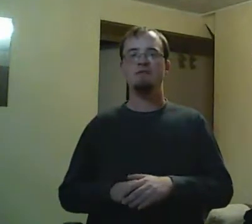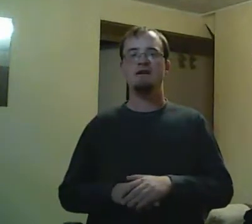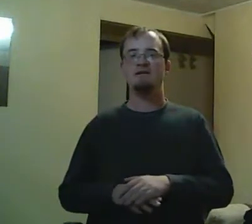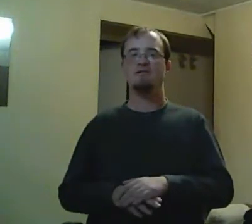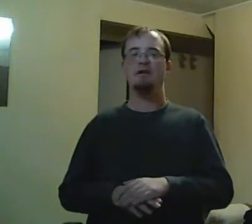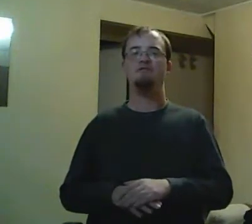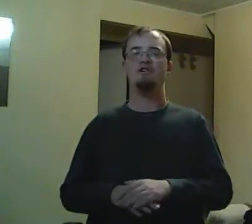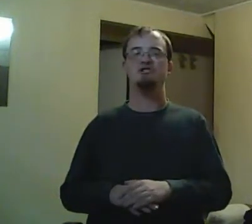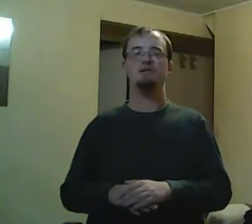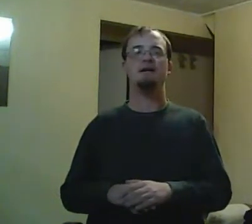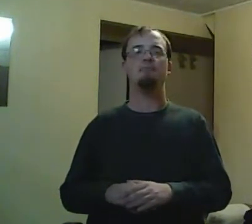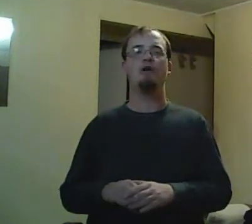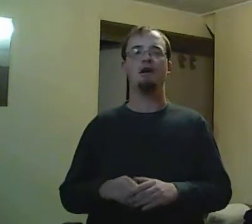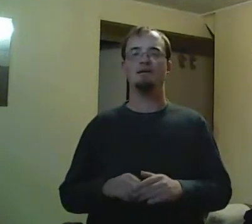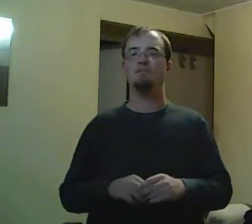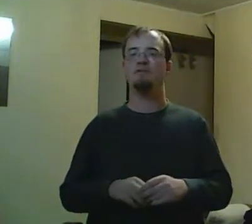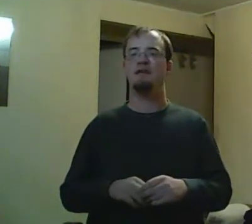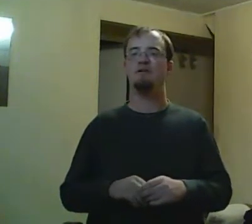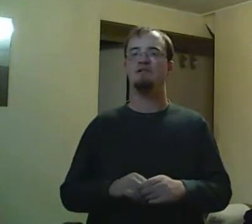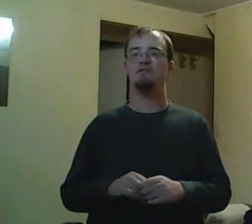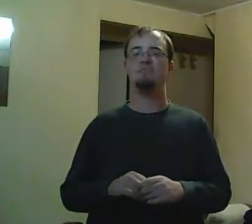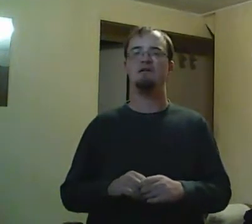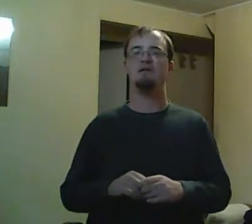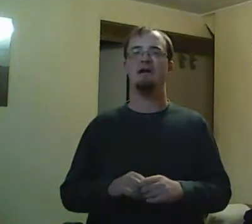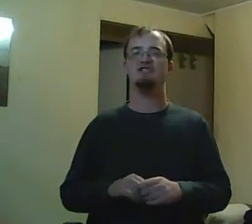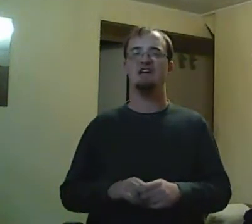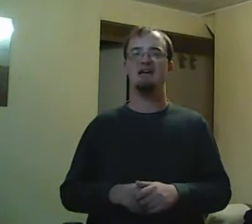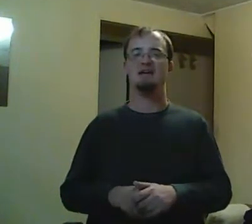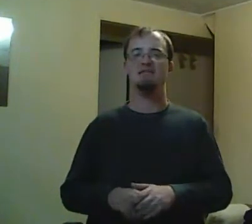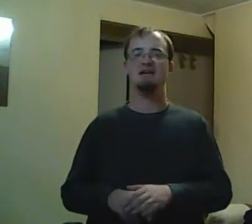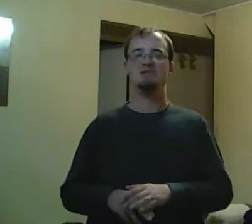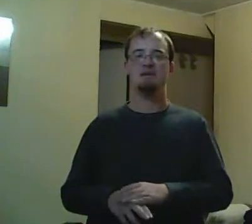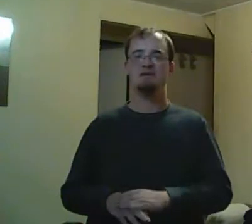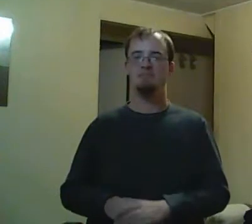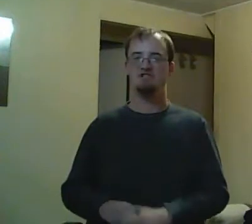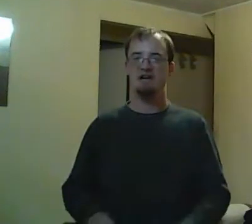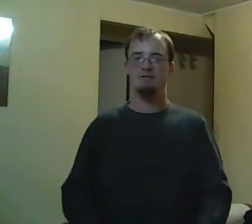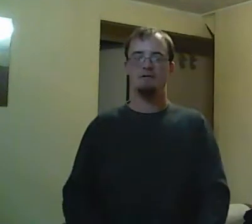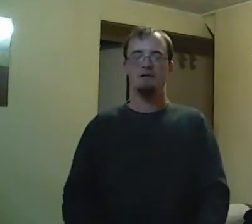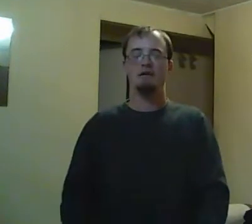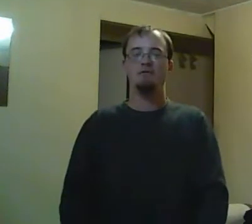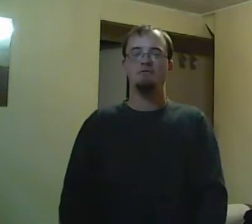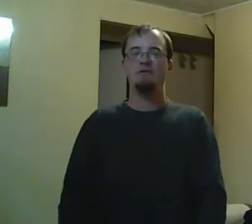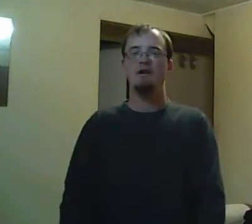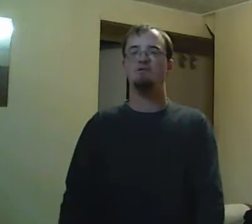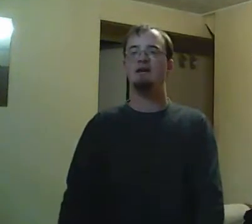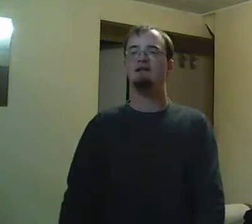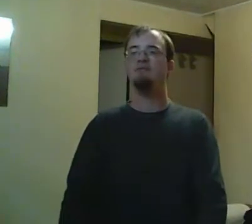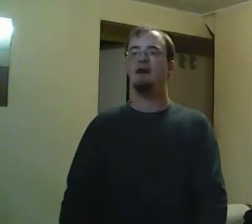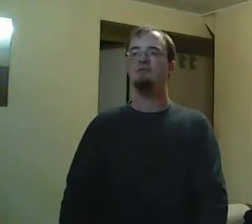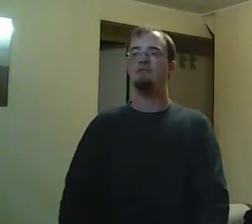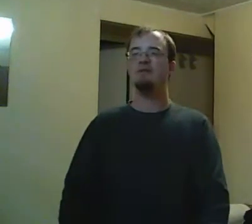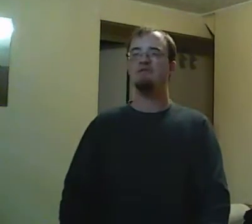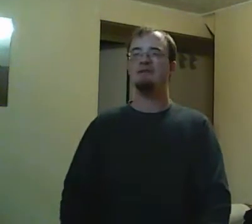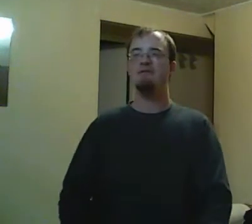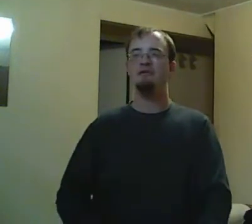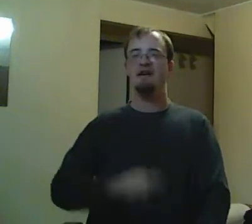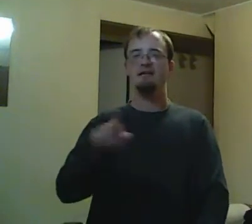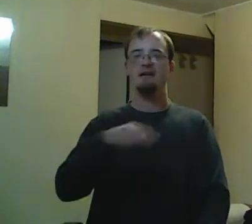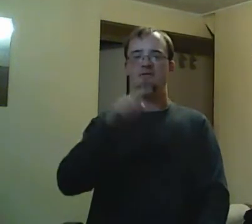Like, Rick just wanted something to stop. But, Rick actually had the foresight to talk to Emma about it and basically tell Emma that, you